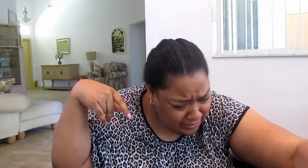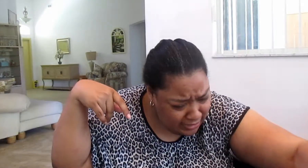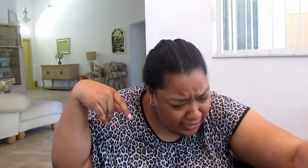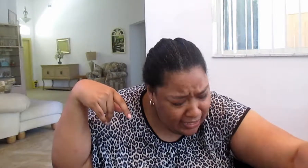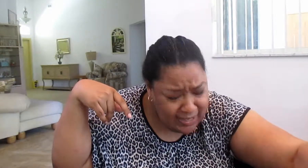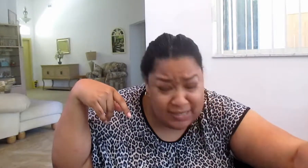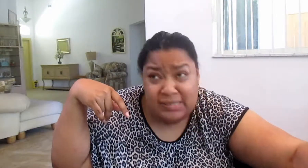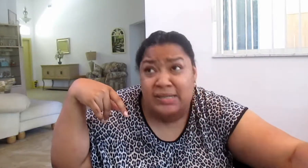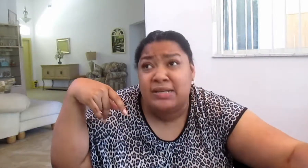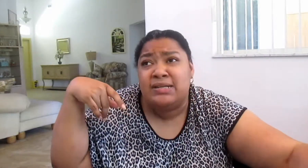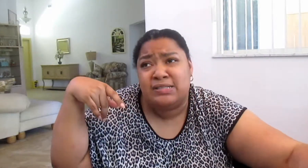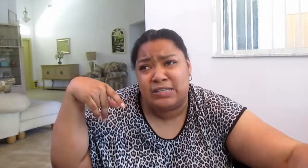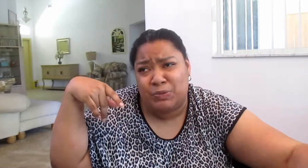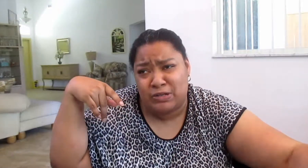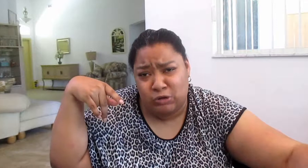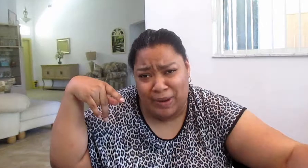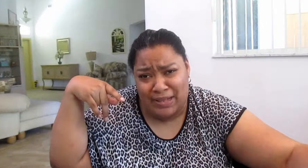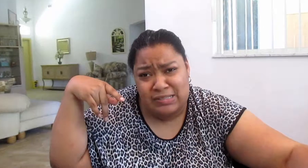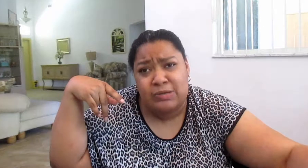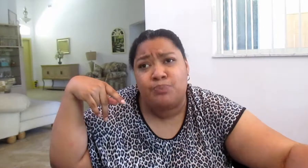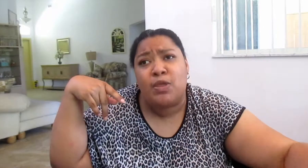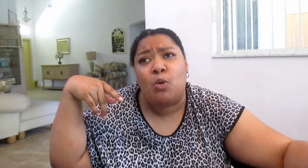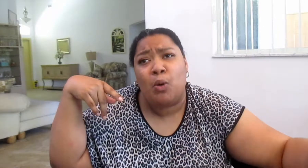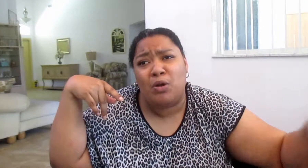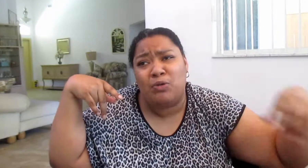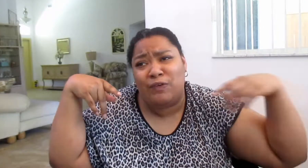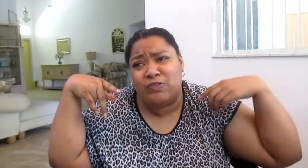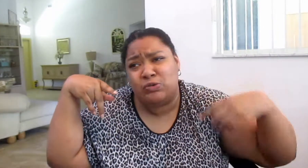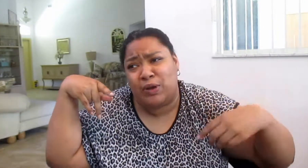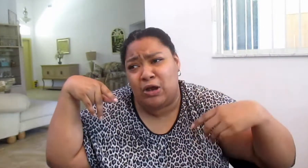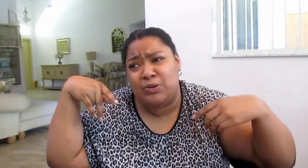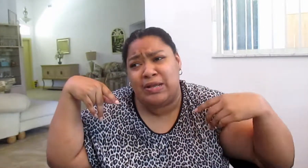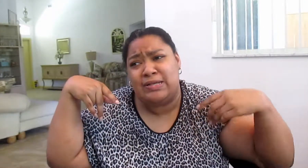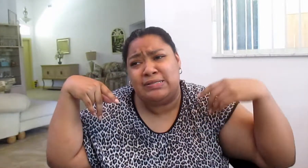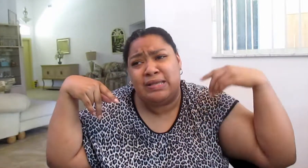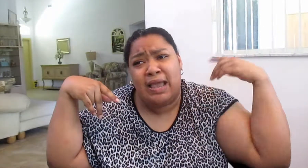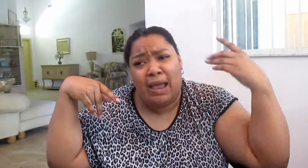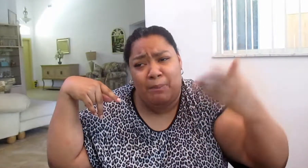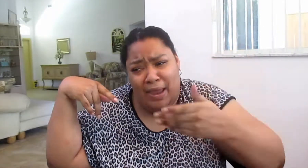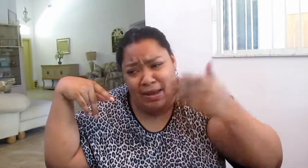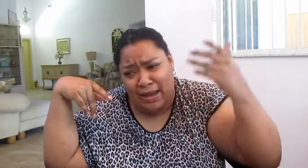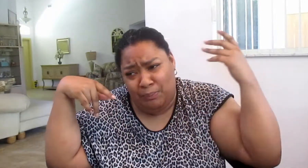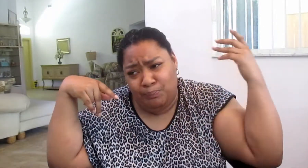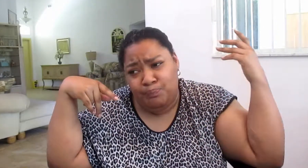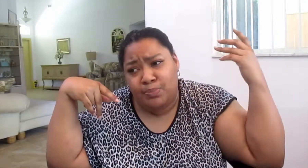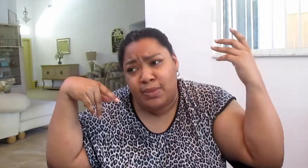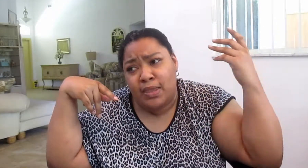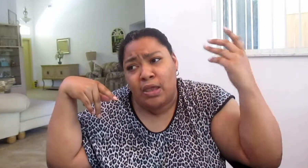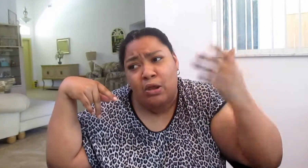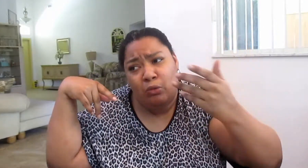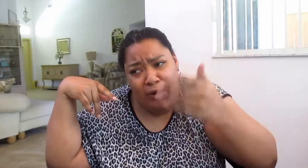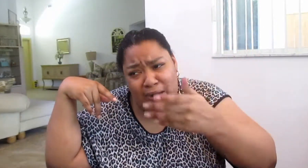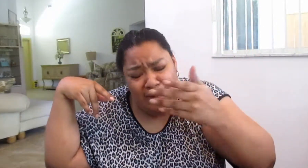is suspense romance. What it revolves around is a man named Reardon